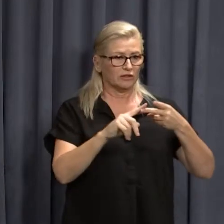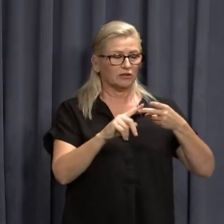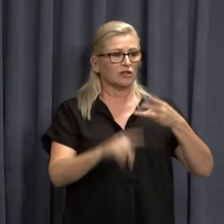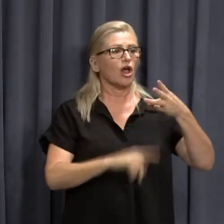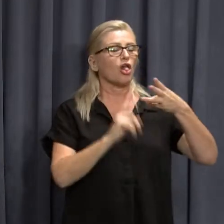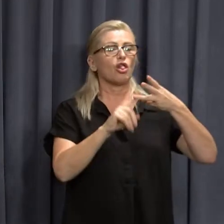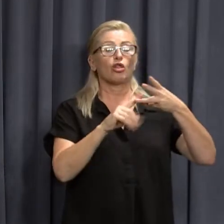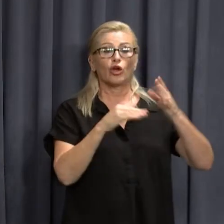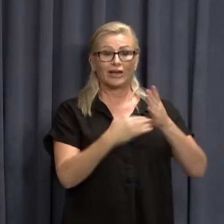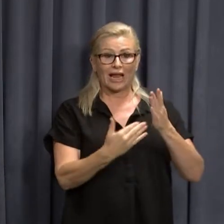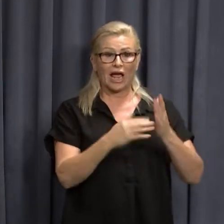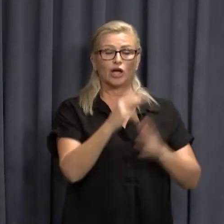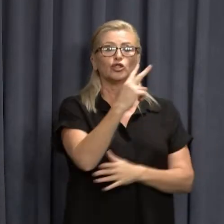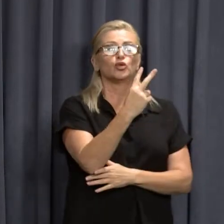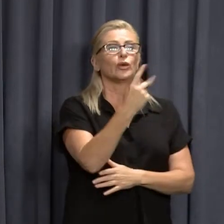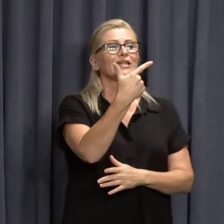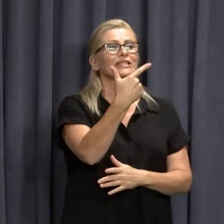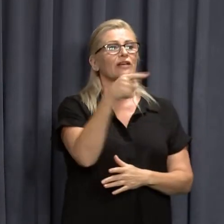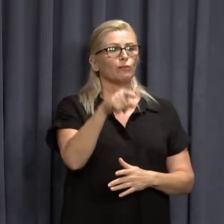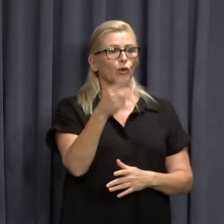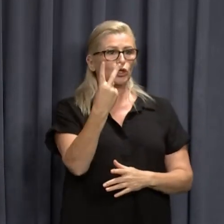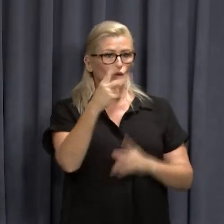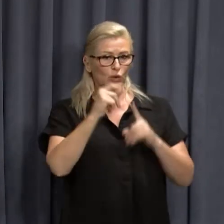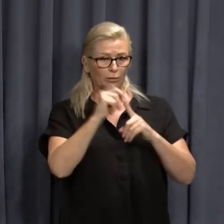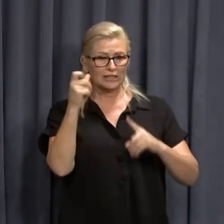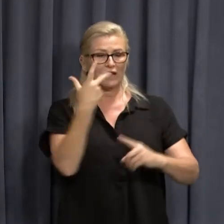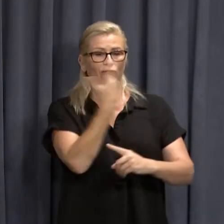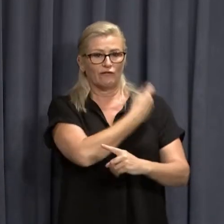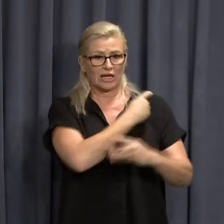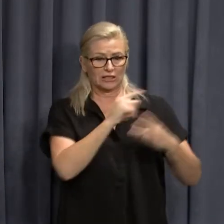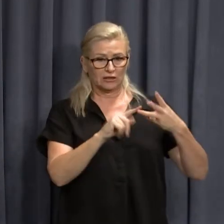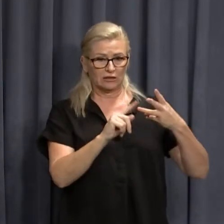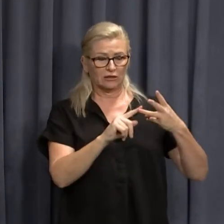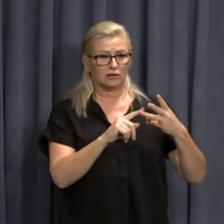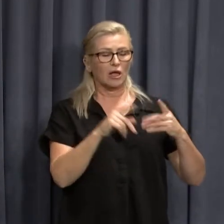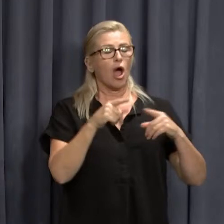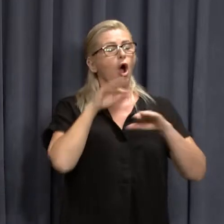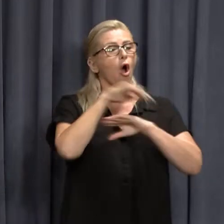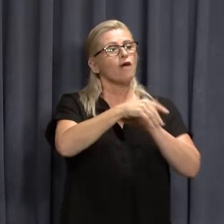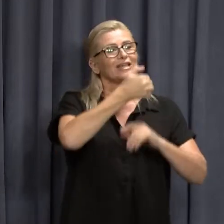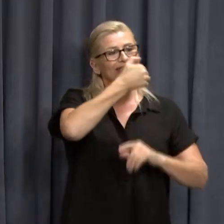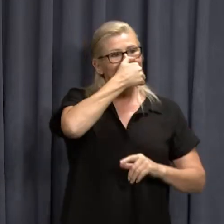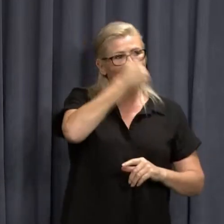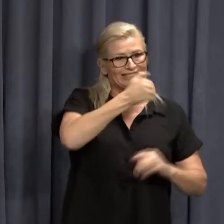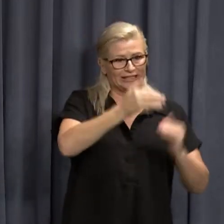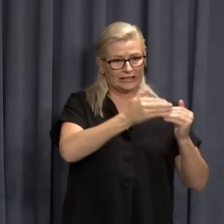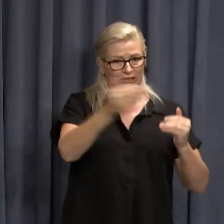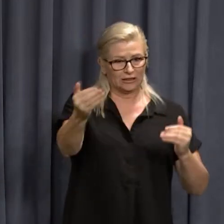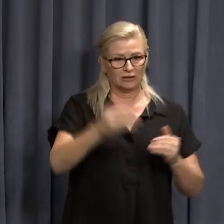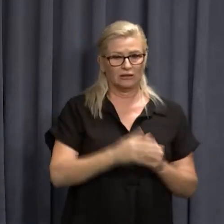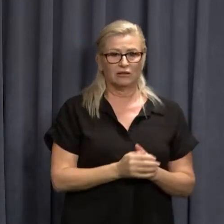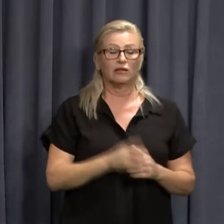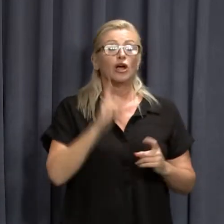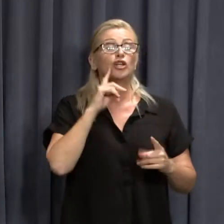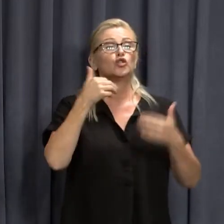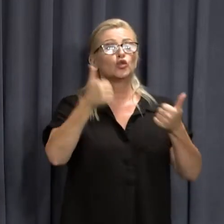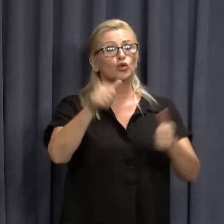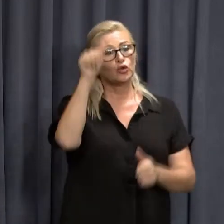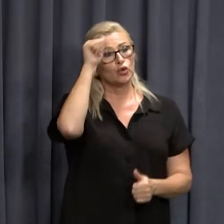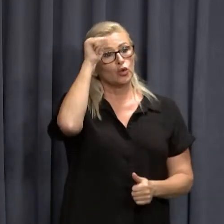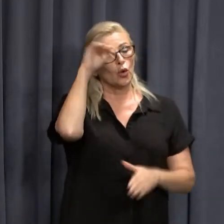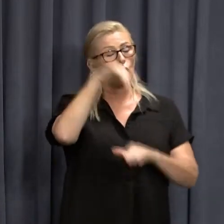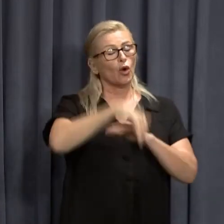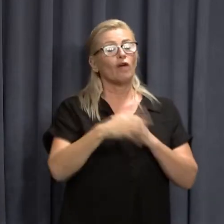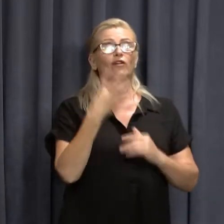third doses are now at 27.2% based on the 16 plus rate. It's pleasing to note in the space of just